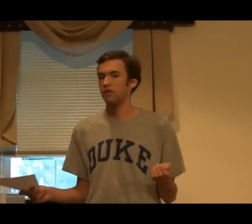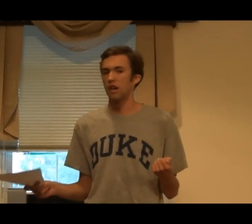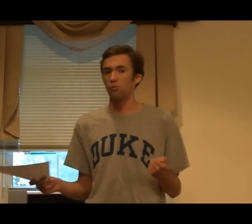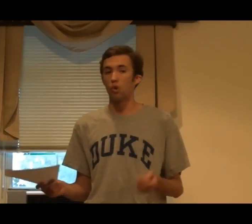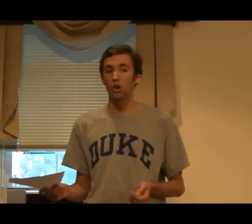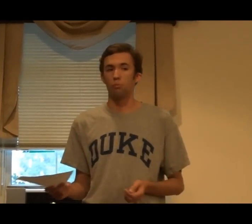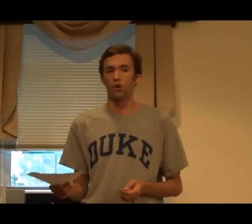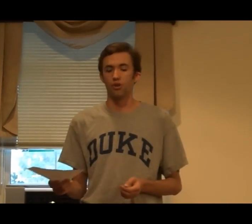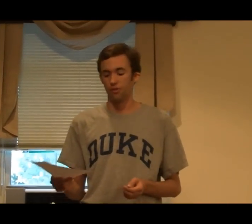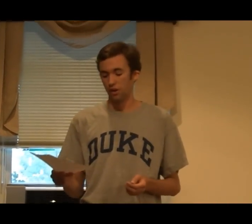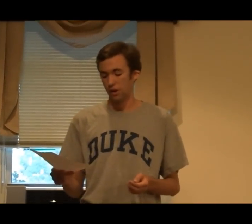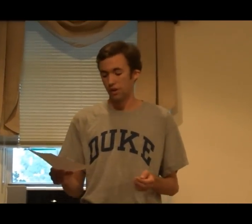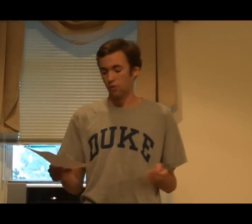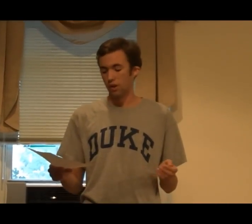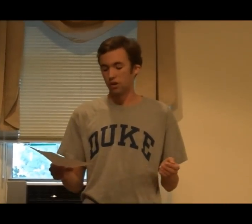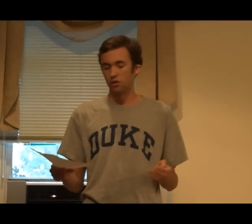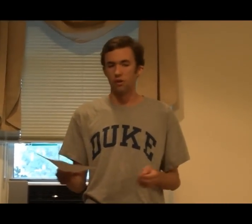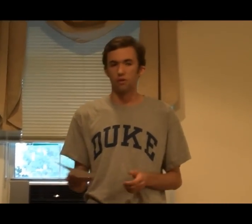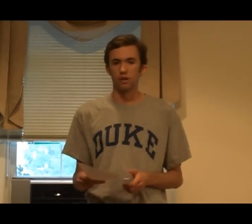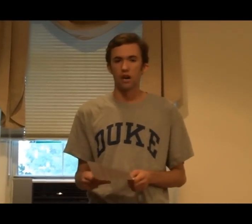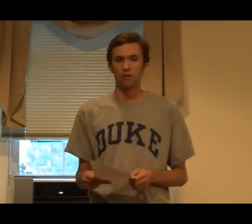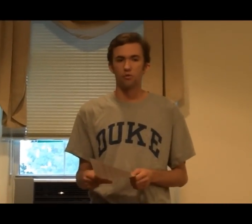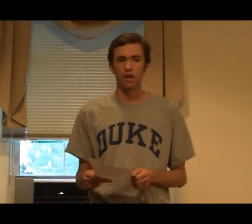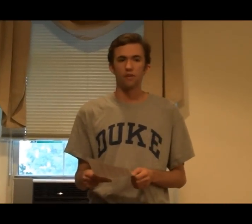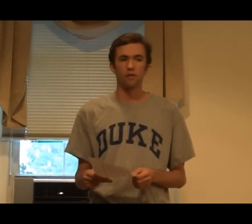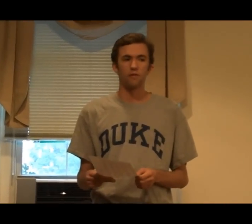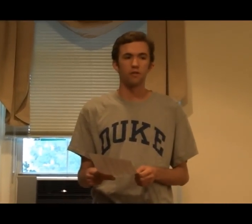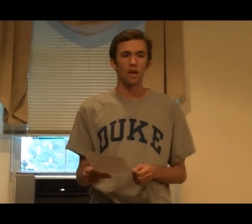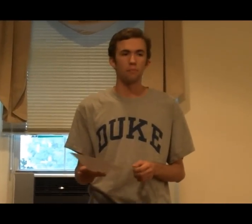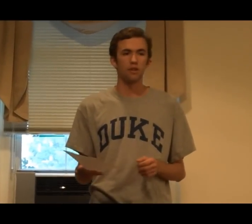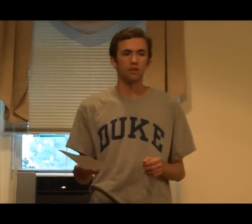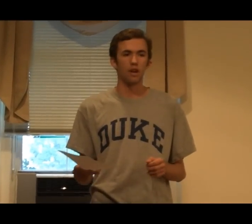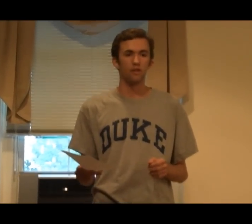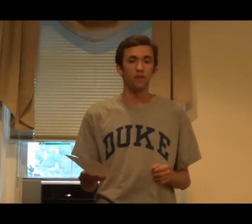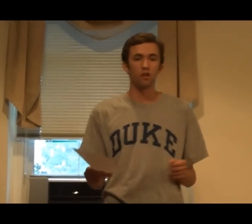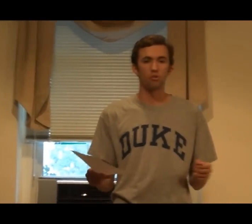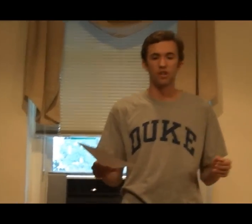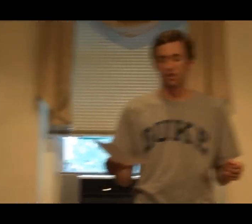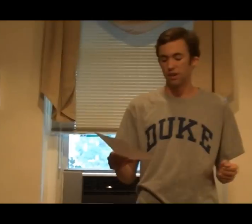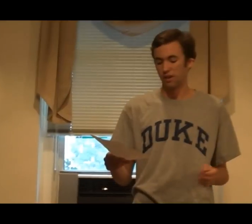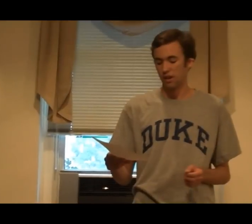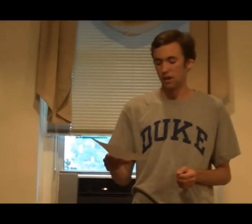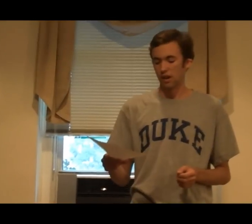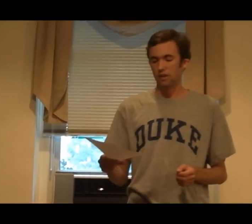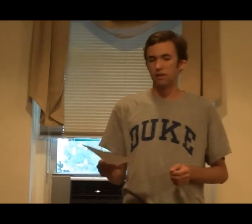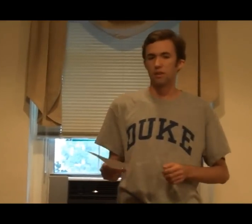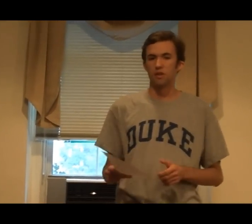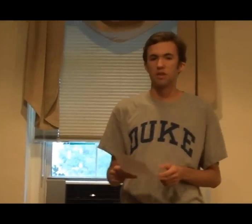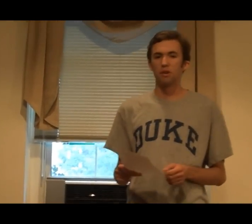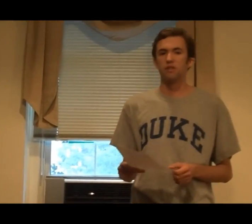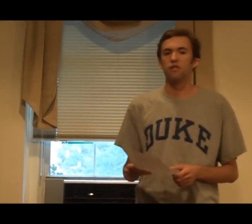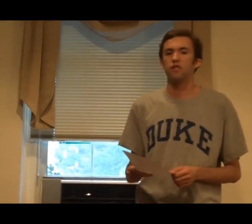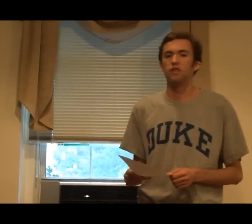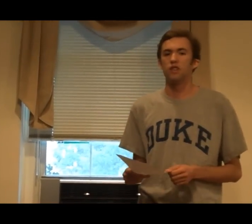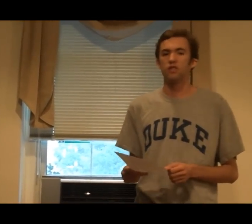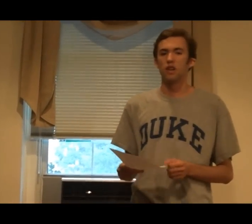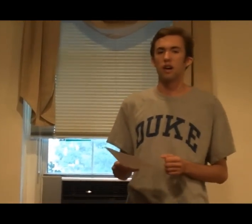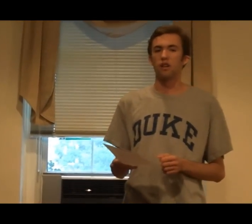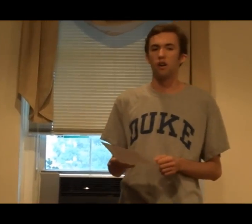signed water bird. When Coco encountered a ring for the first time, she signed finger bracelet. And some of the chimpanzees at the CHCI call